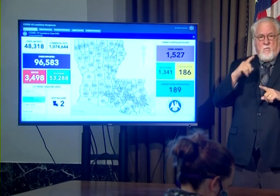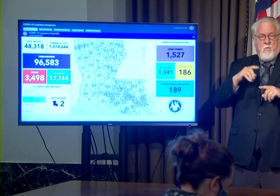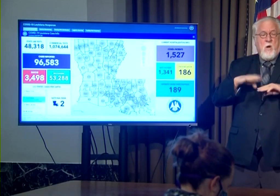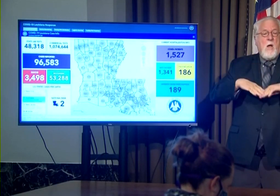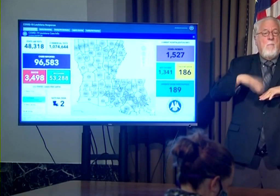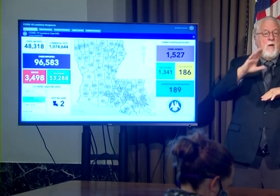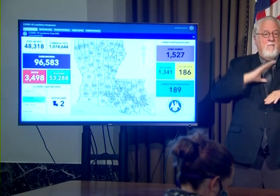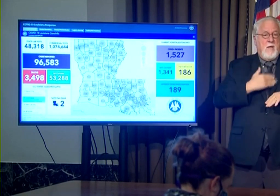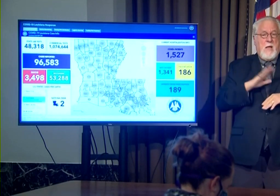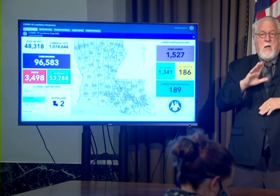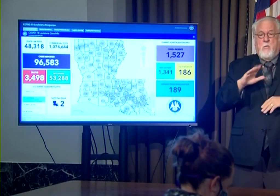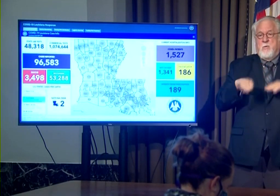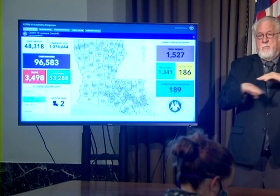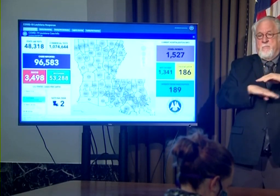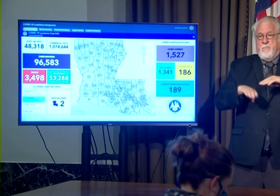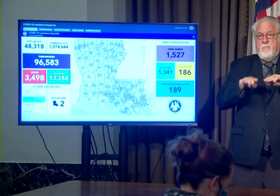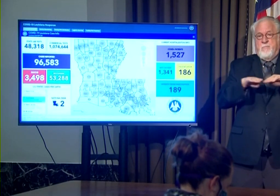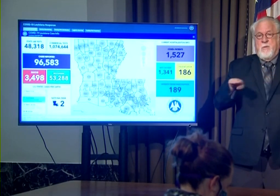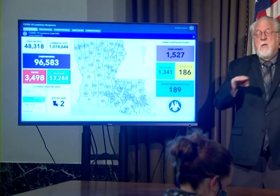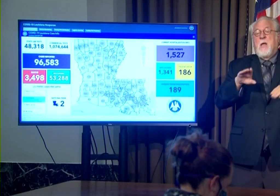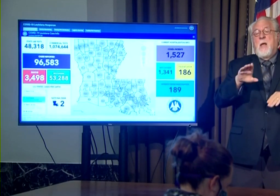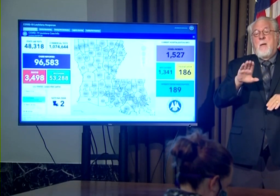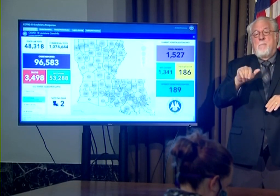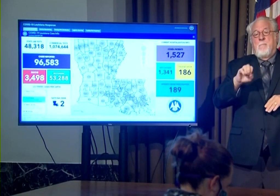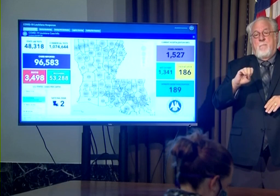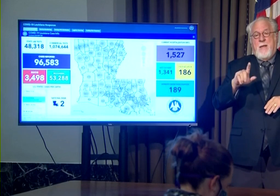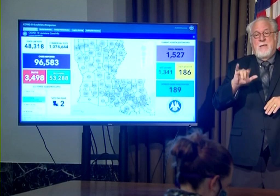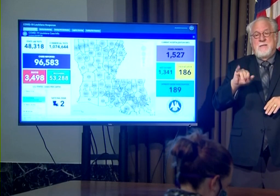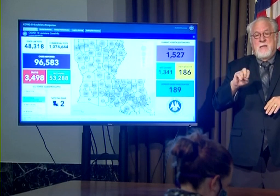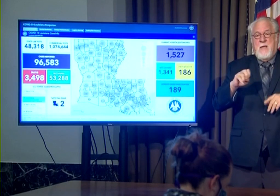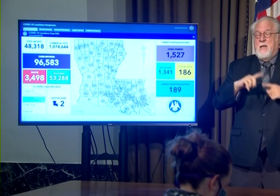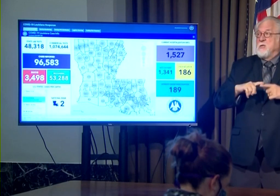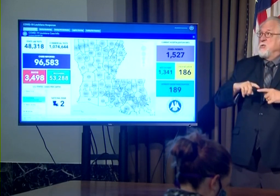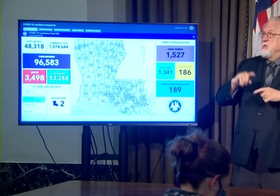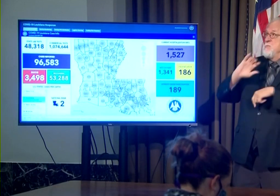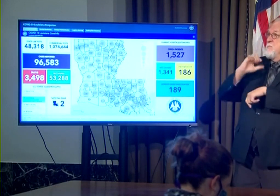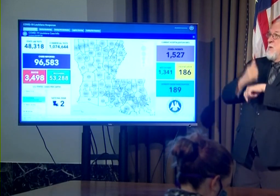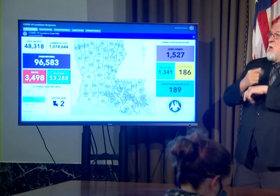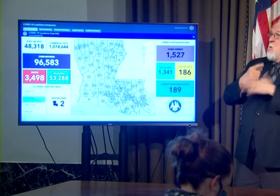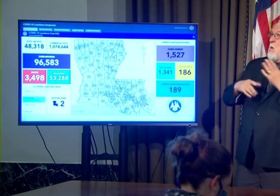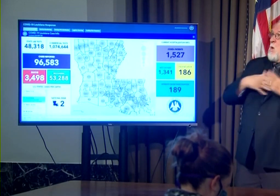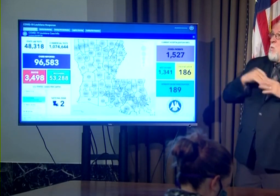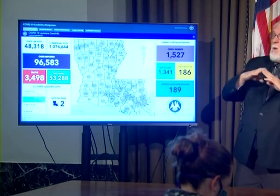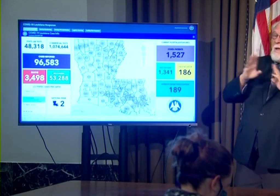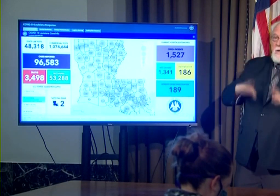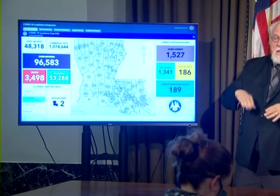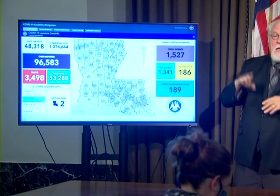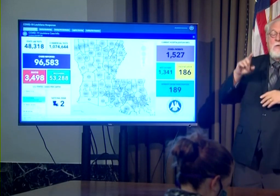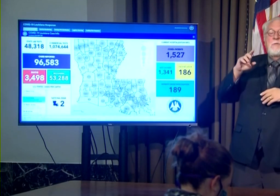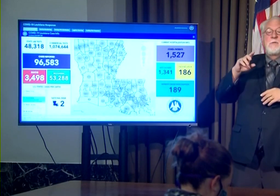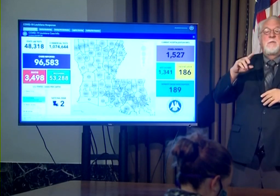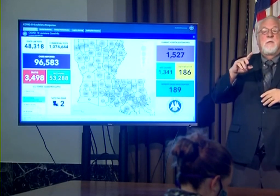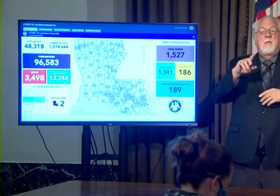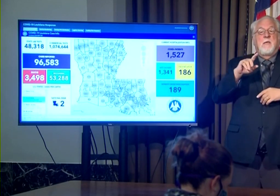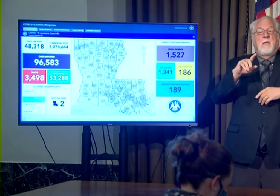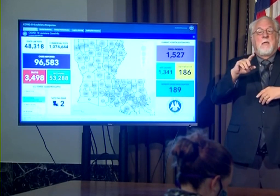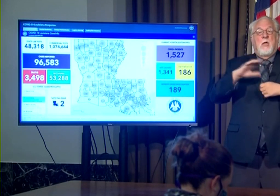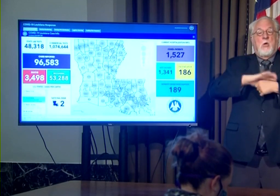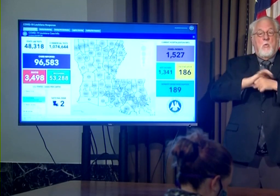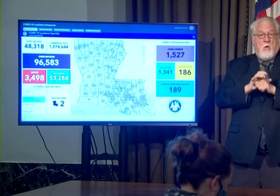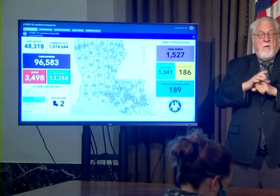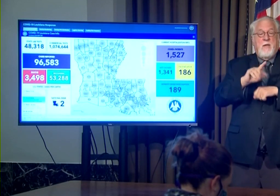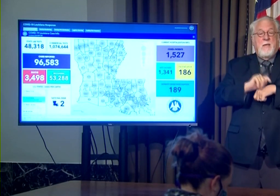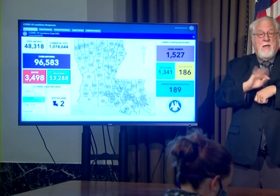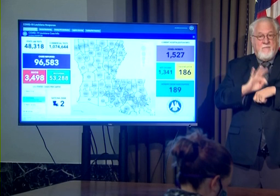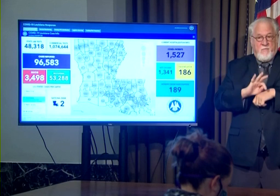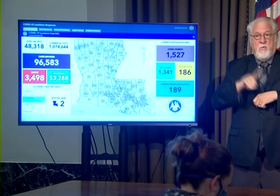baseline in order to extinguish what the White House coronavirus task force dr. Birx dr. considered a a